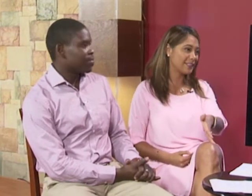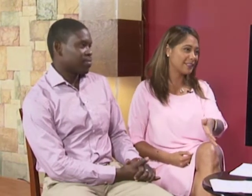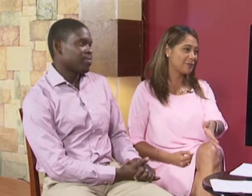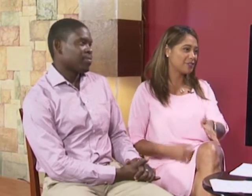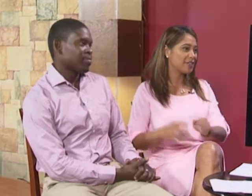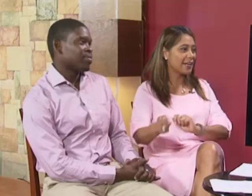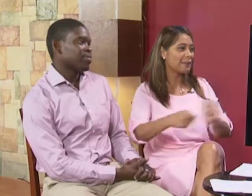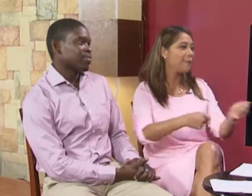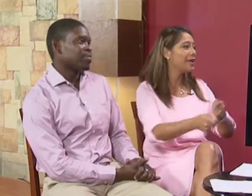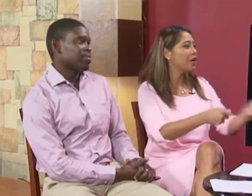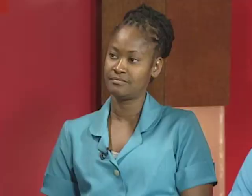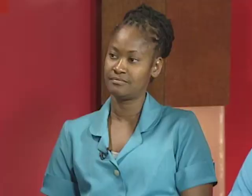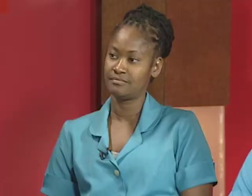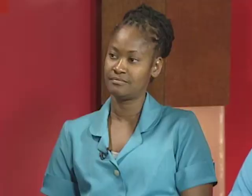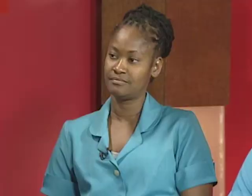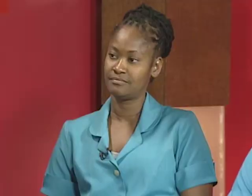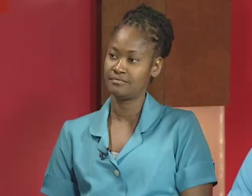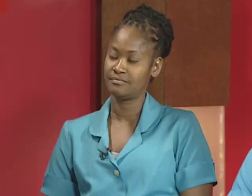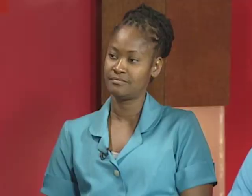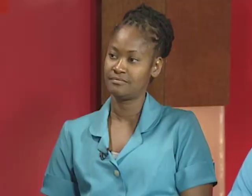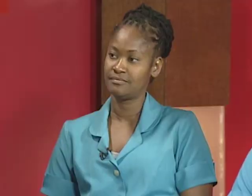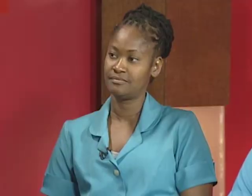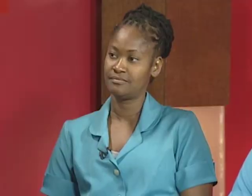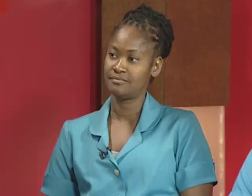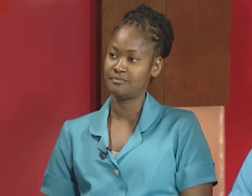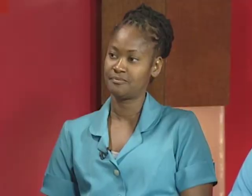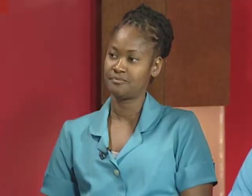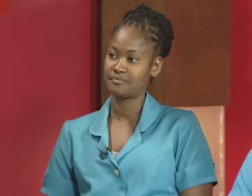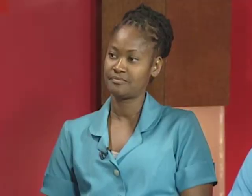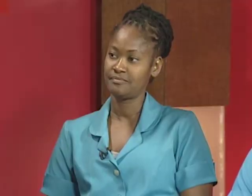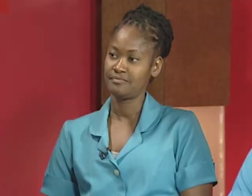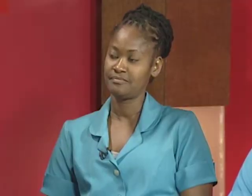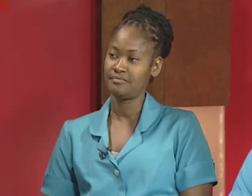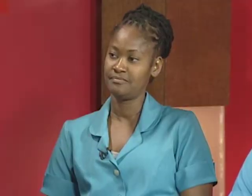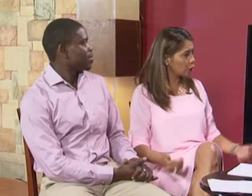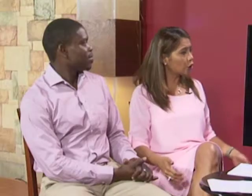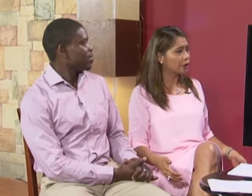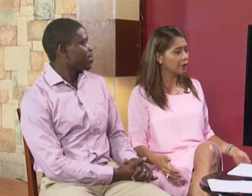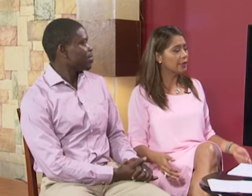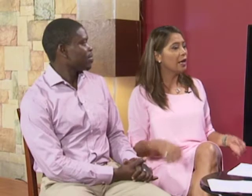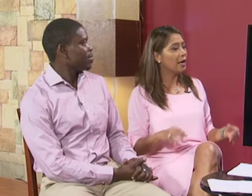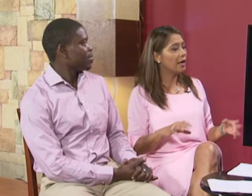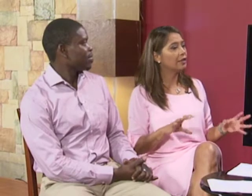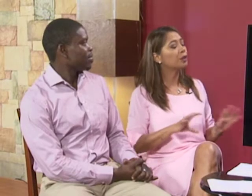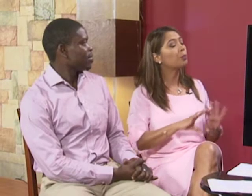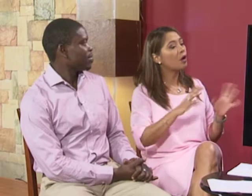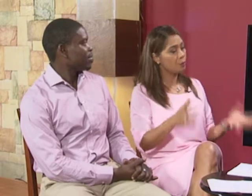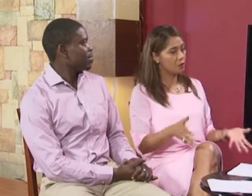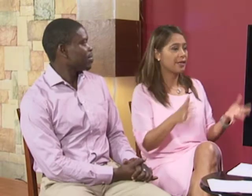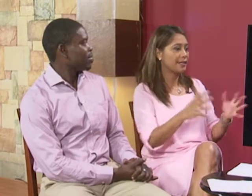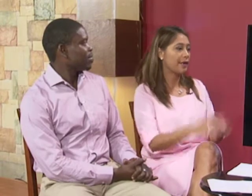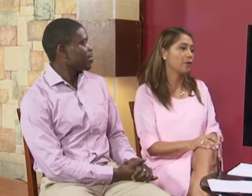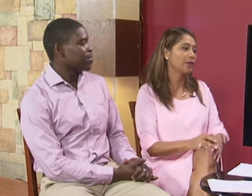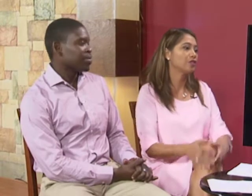language they kind of make up uh gestures how important is it that they learn uh the proper sign language